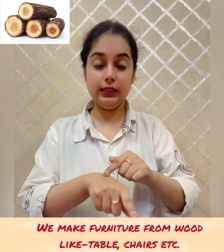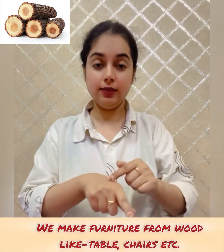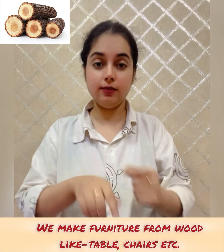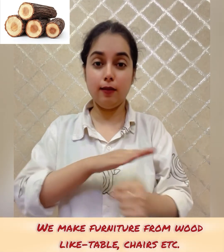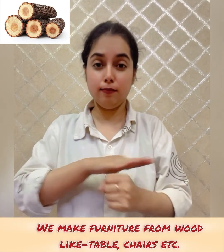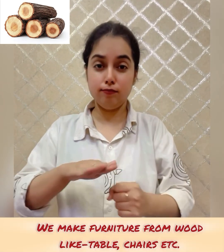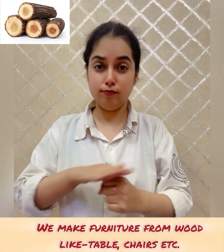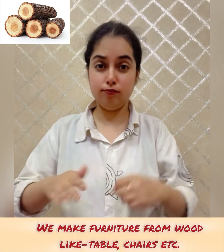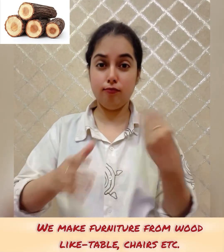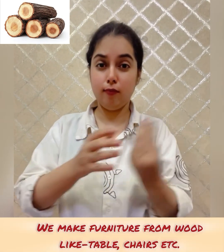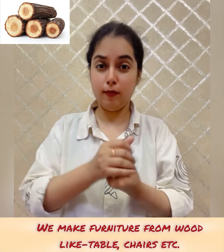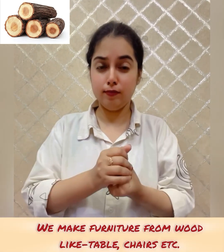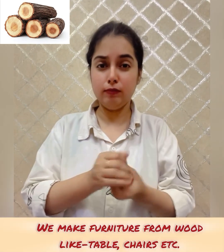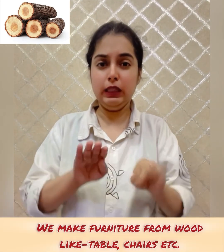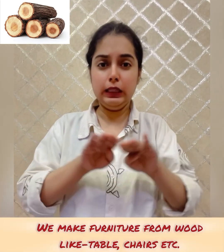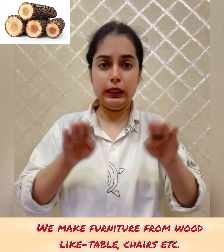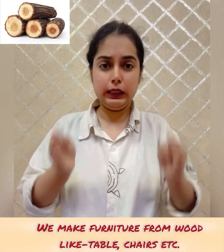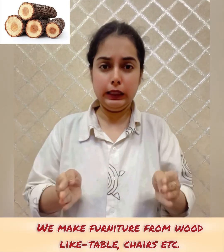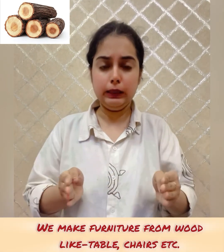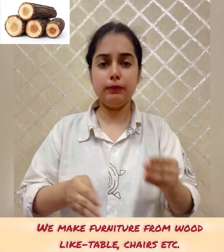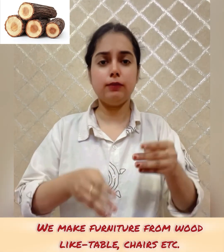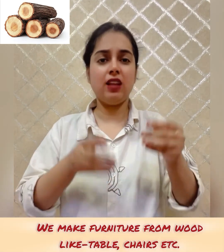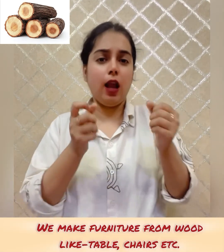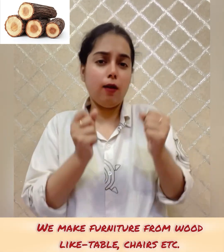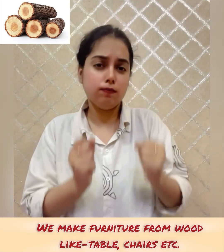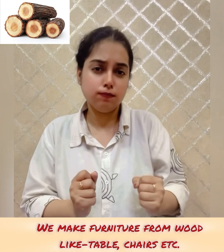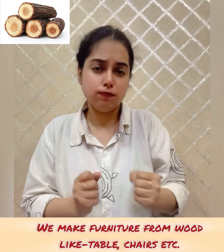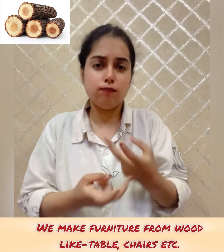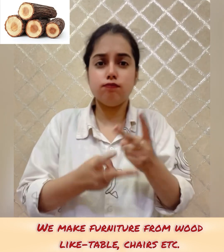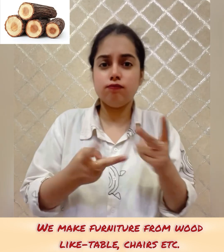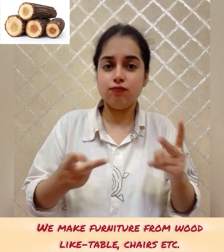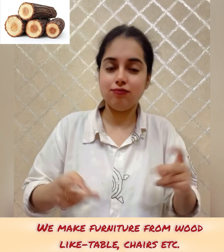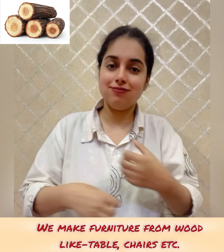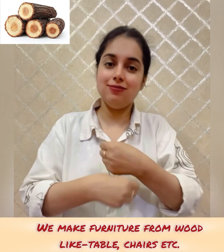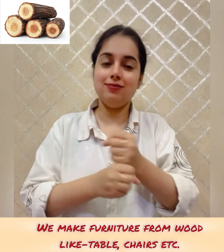furniture from wood like table, chairs, etc.